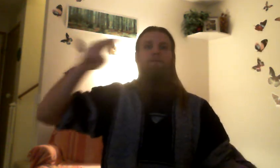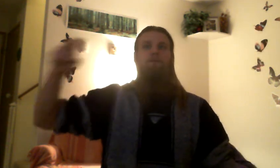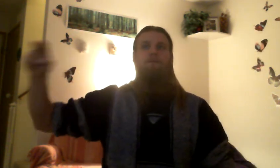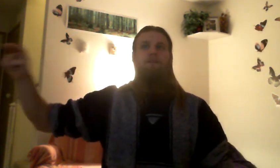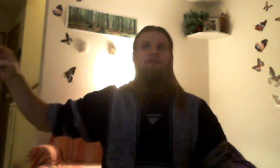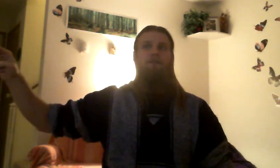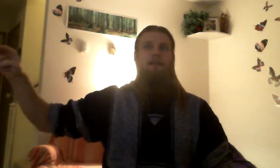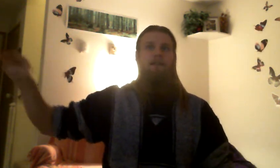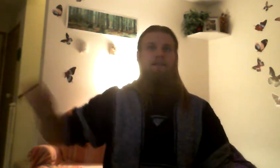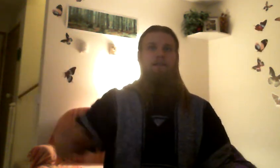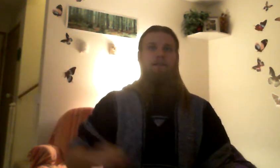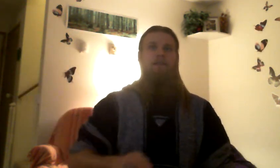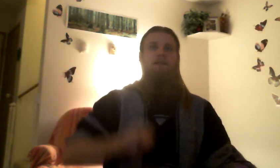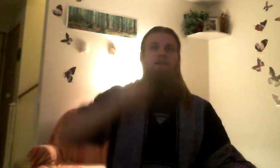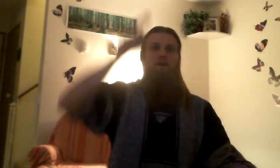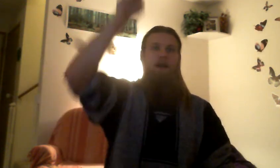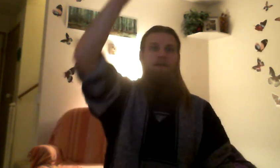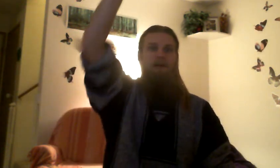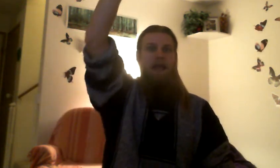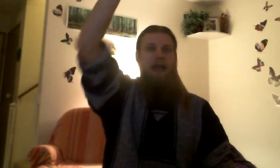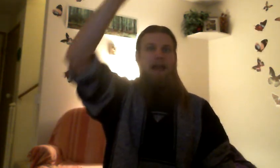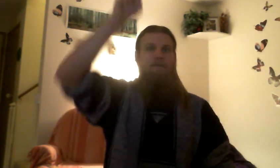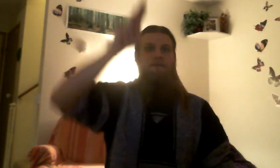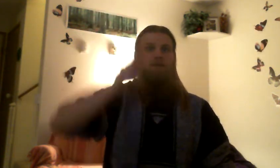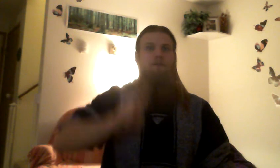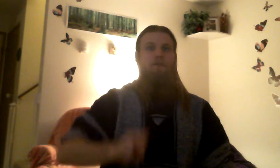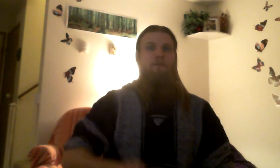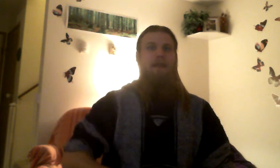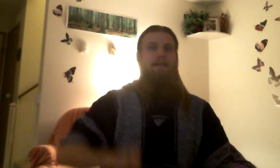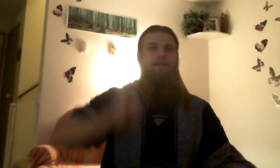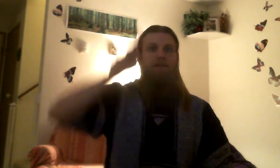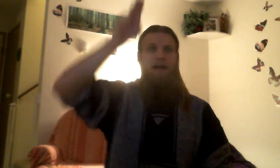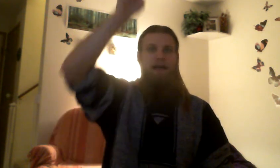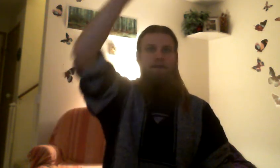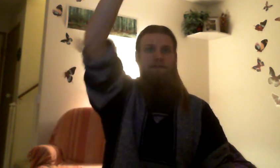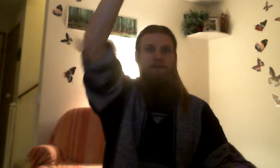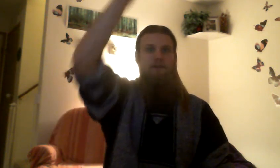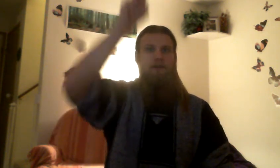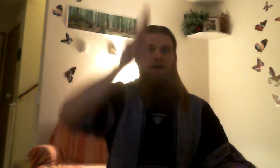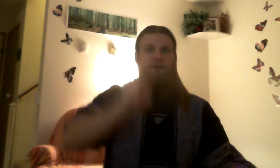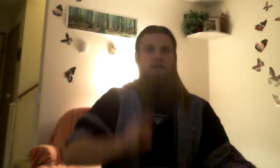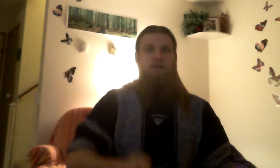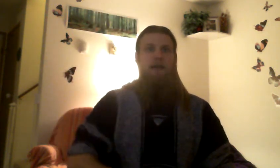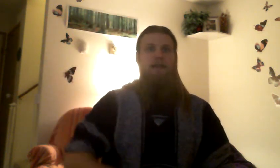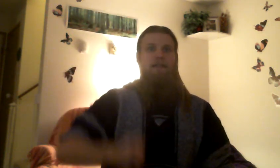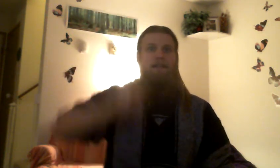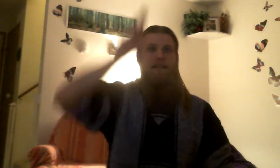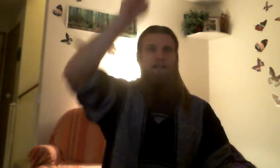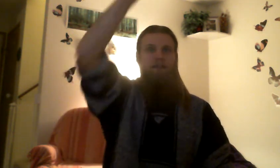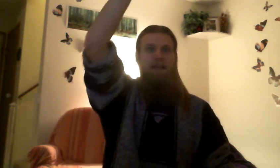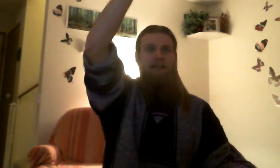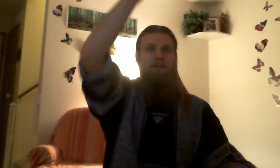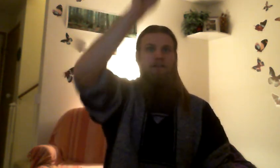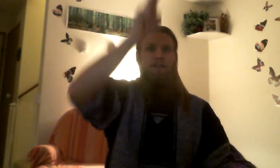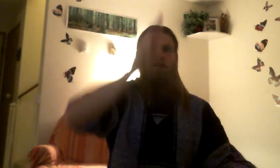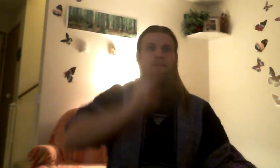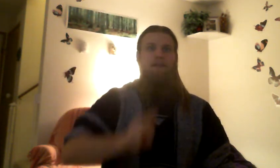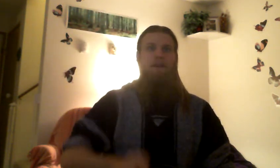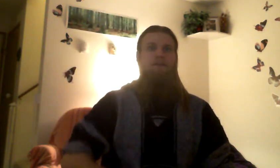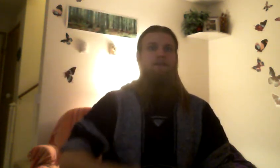do this. Go up. And have them do many different patterns. So that it's, so that you, so if I'm doing